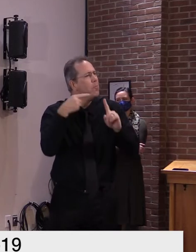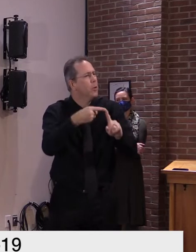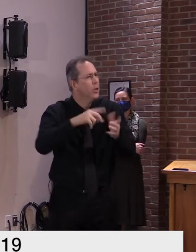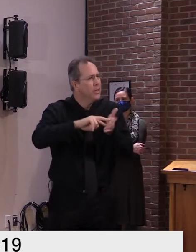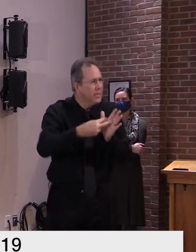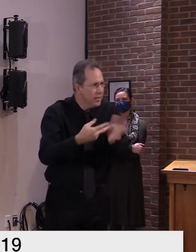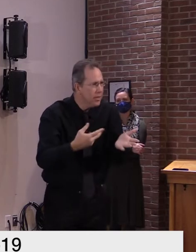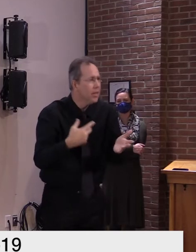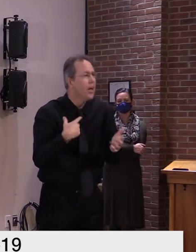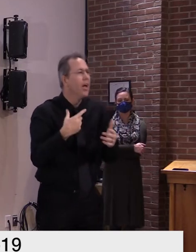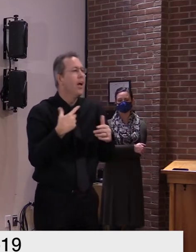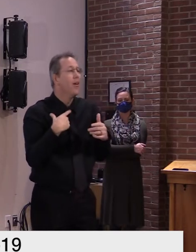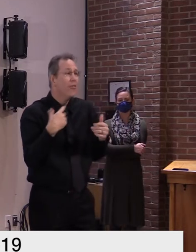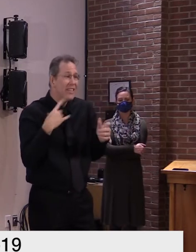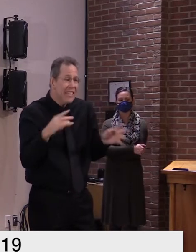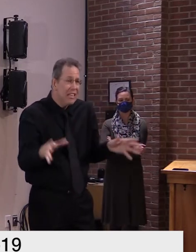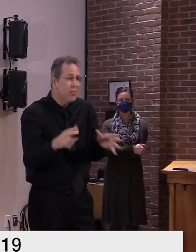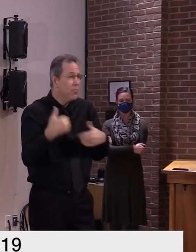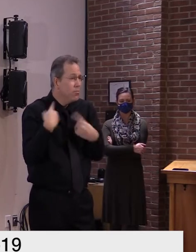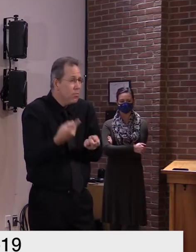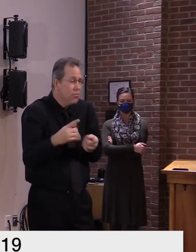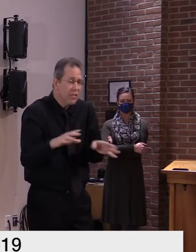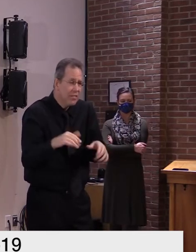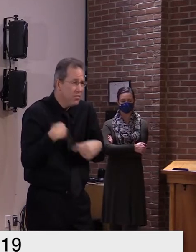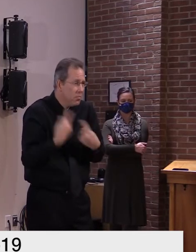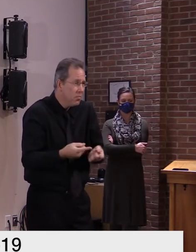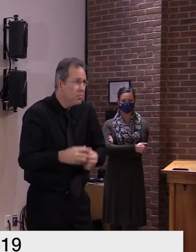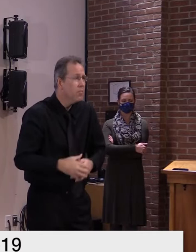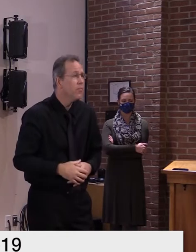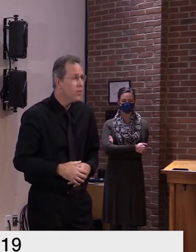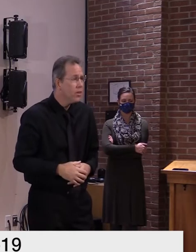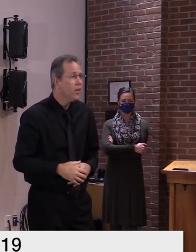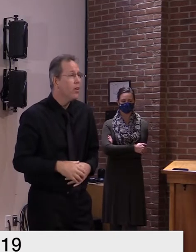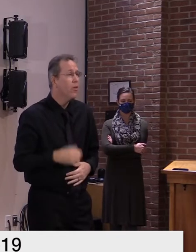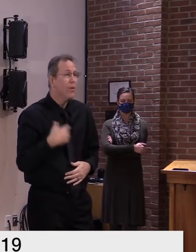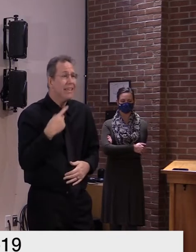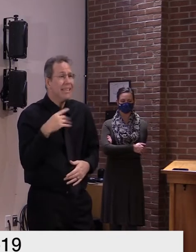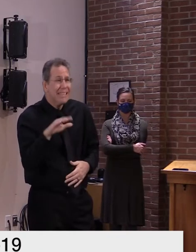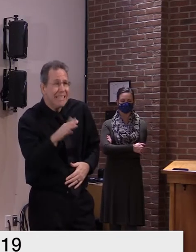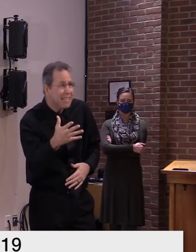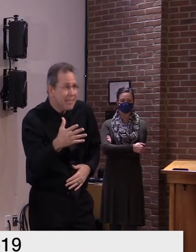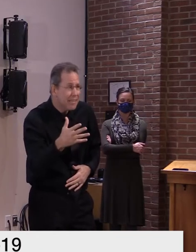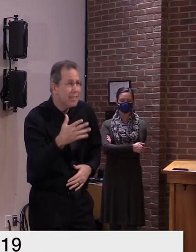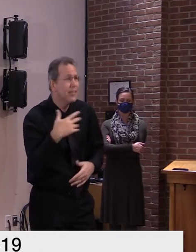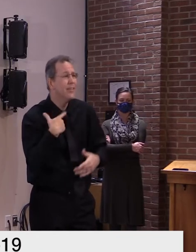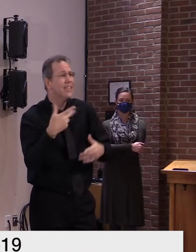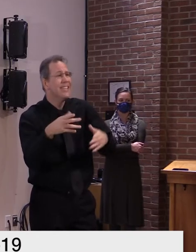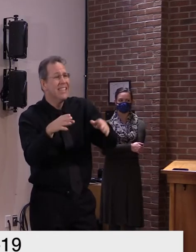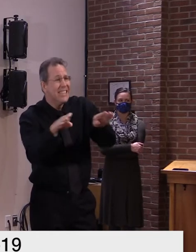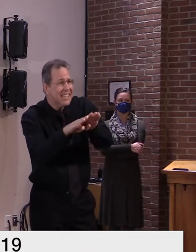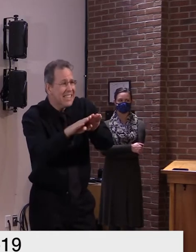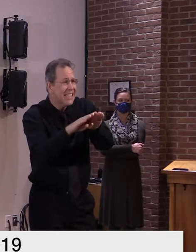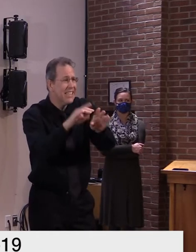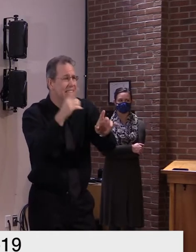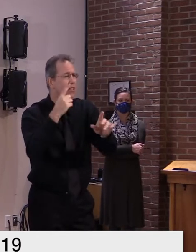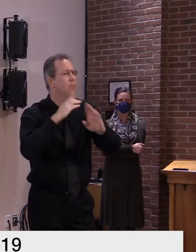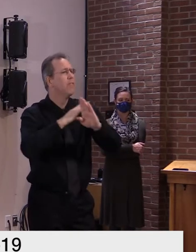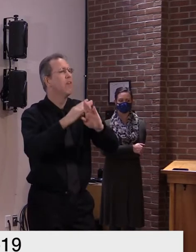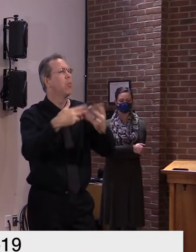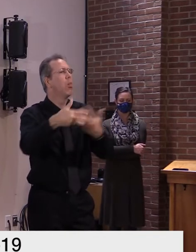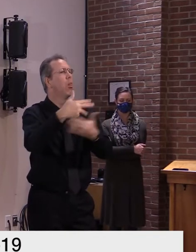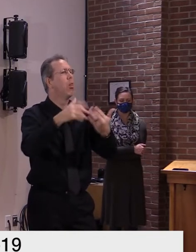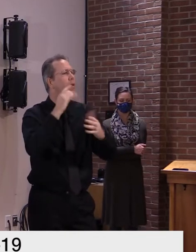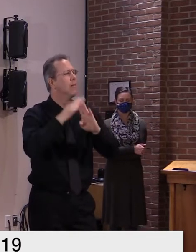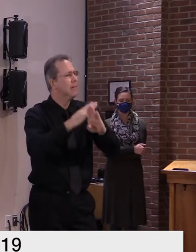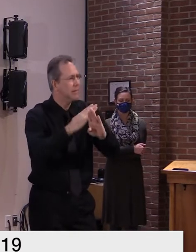to close down the opportunities for that social engagement we thought the best approach the most